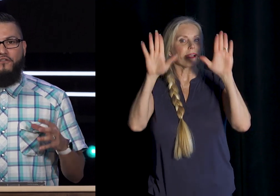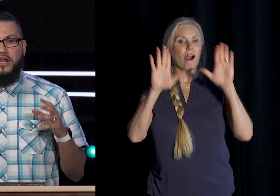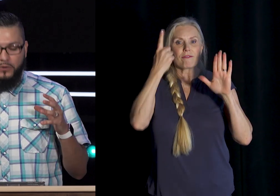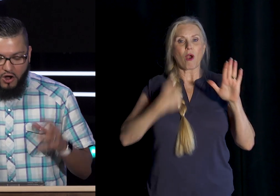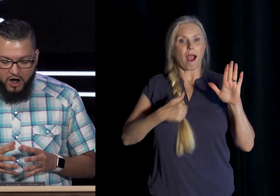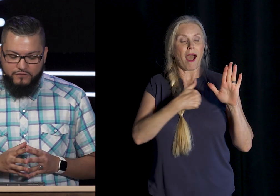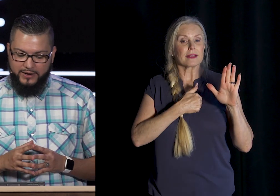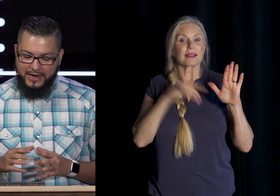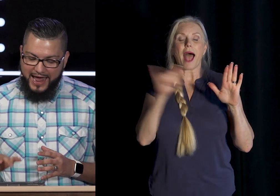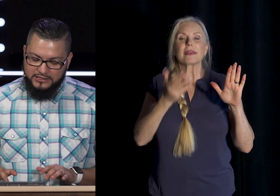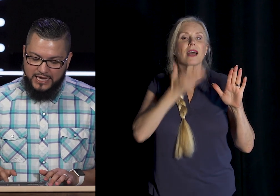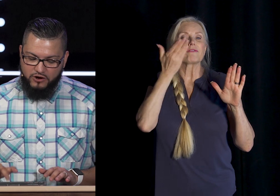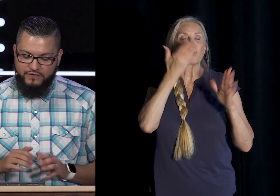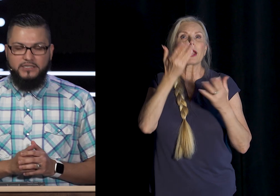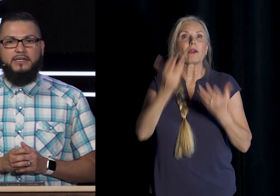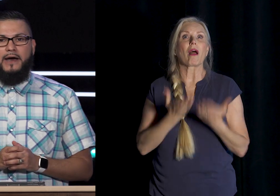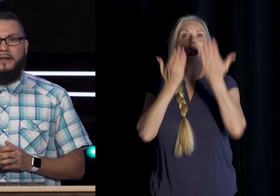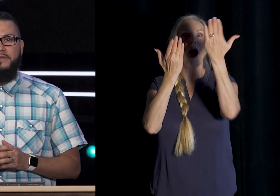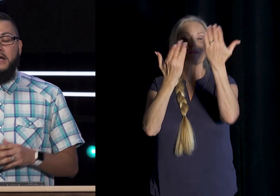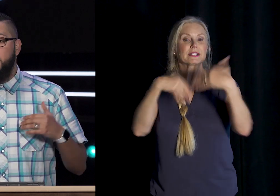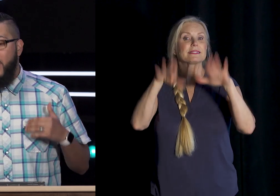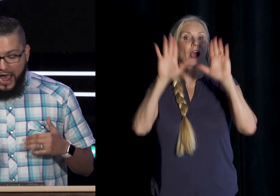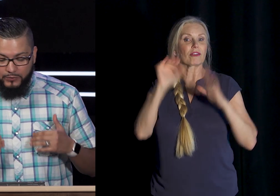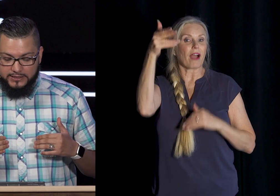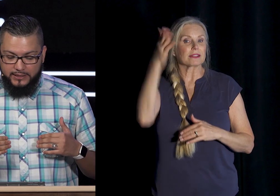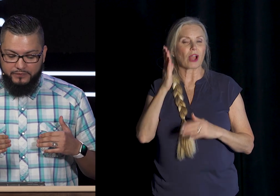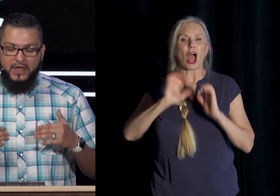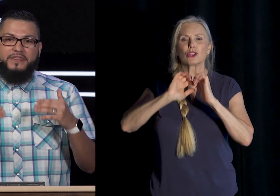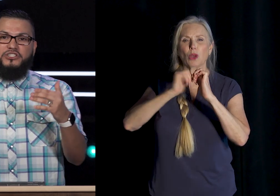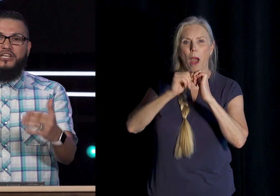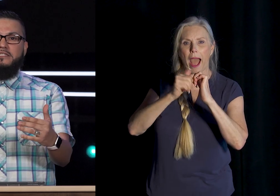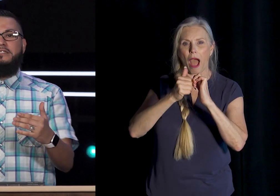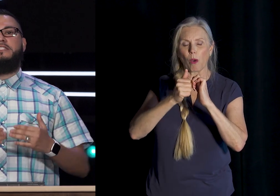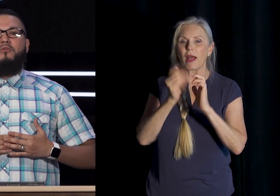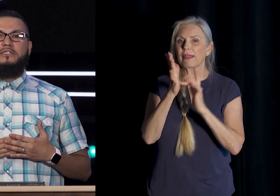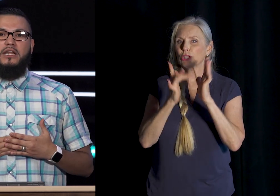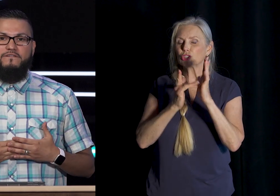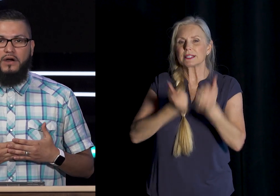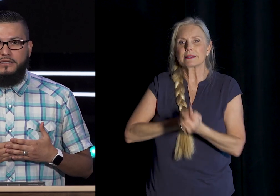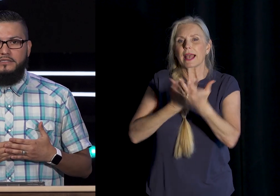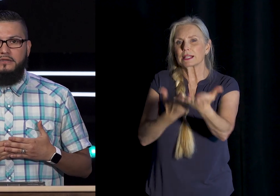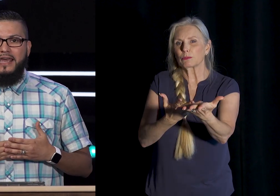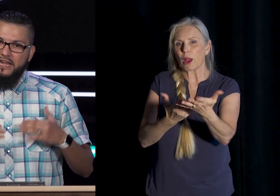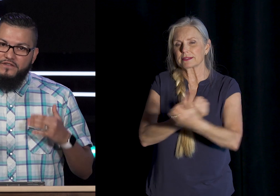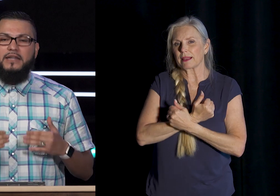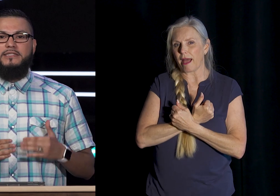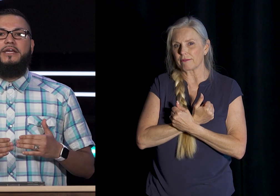fragrant offering And sacrifice to God So how is it That Jesus expressed Love for us He volunteered